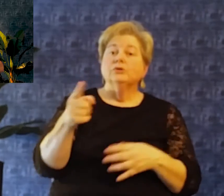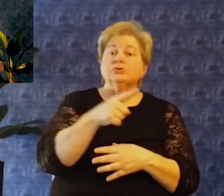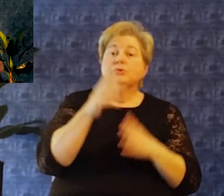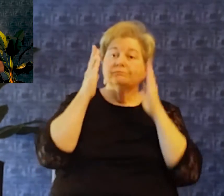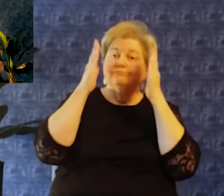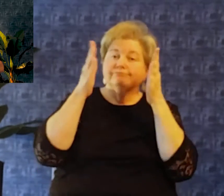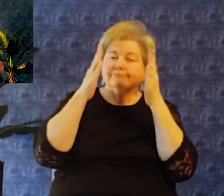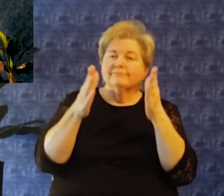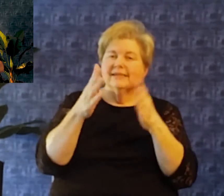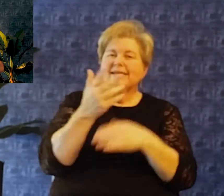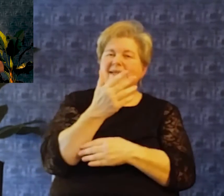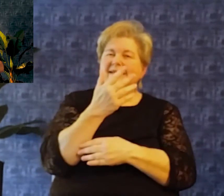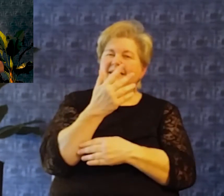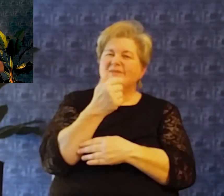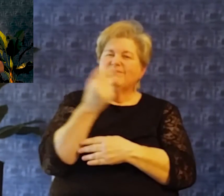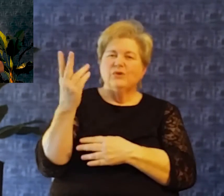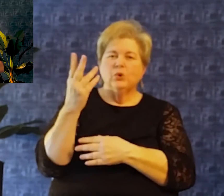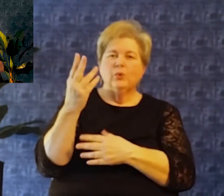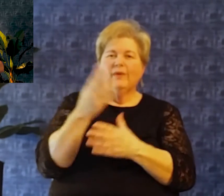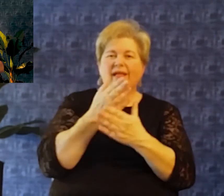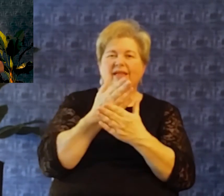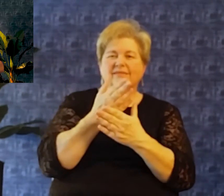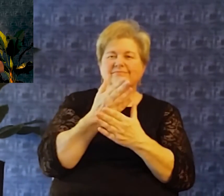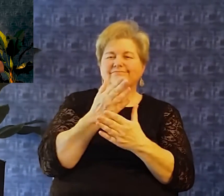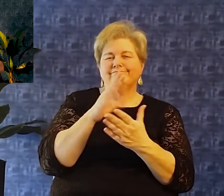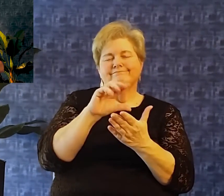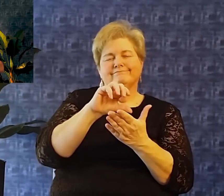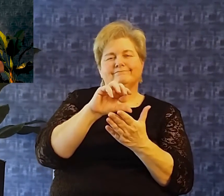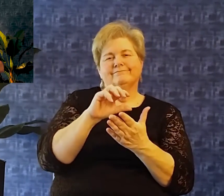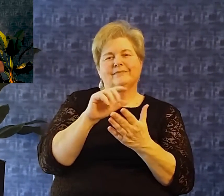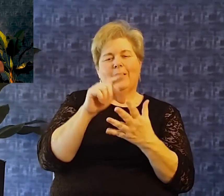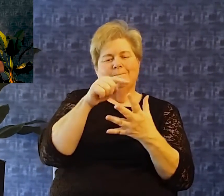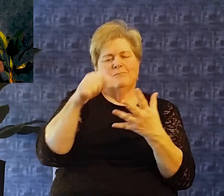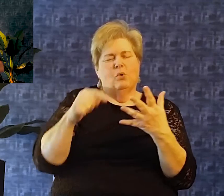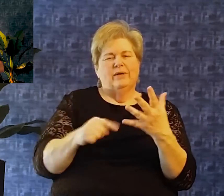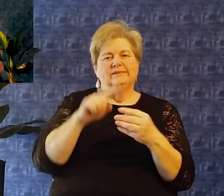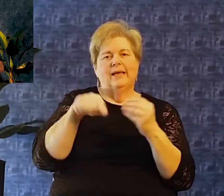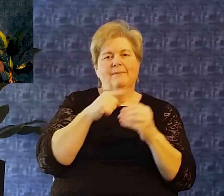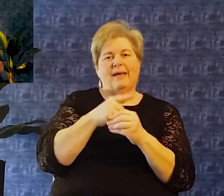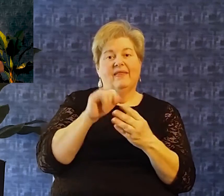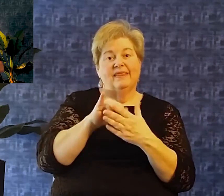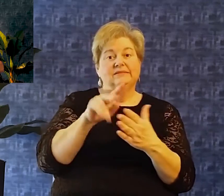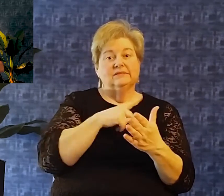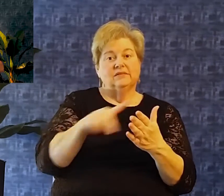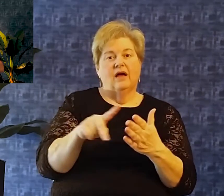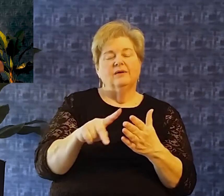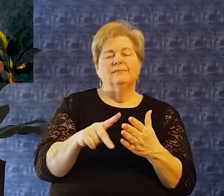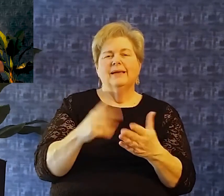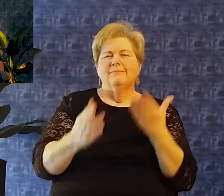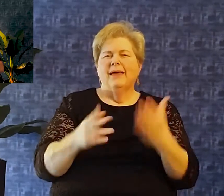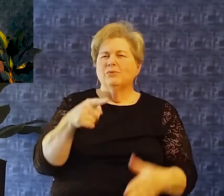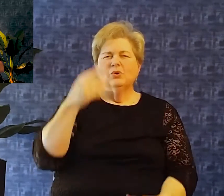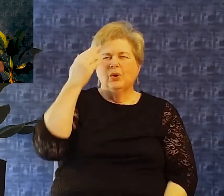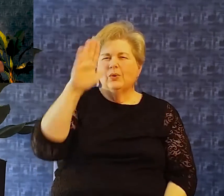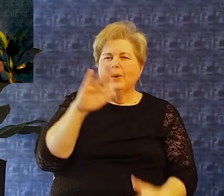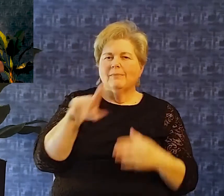Not familiar with this is a psalm of david and interestingly enough it falls in the psalter right in the middle of